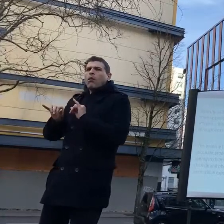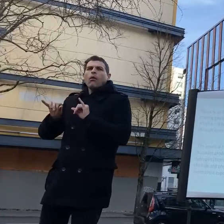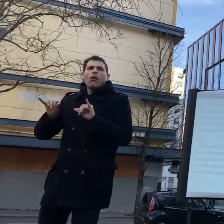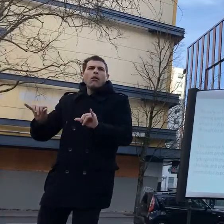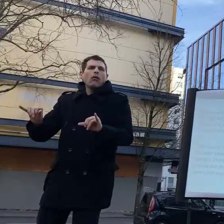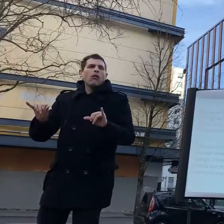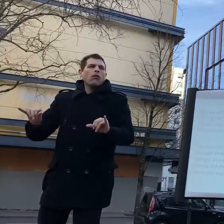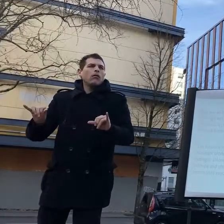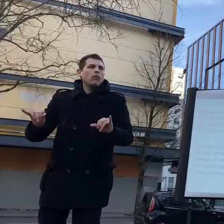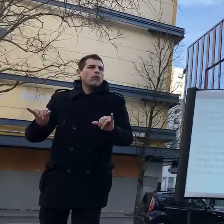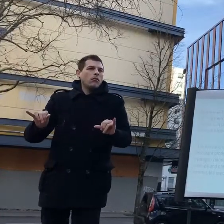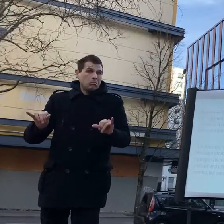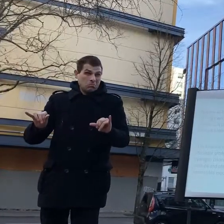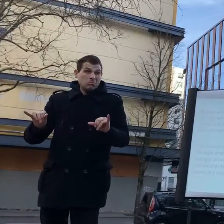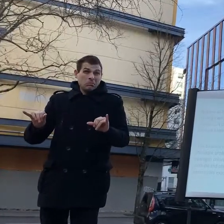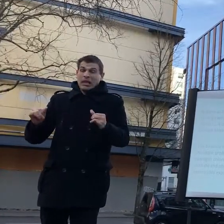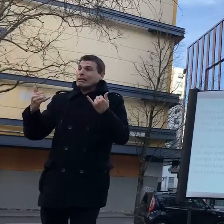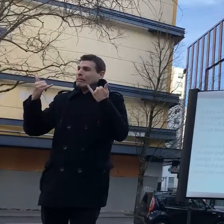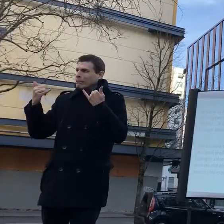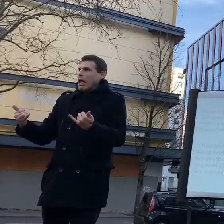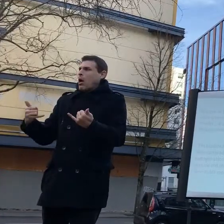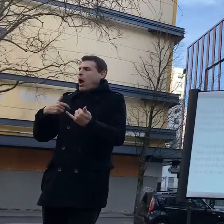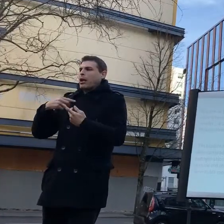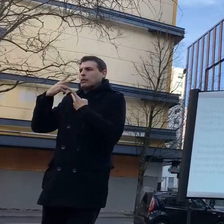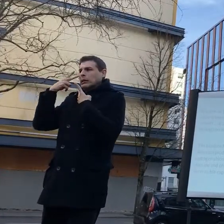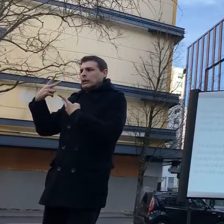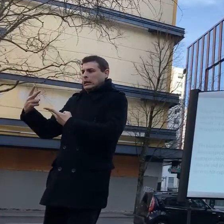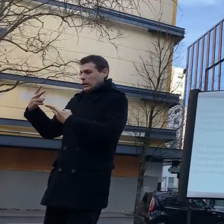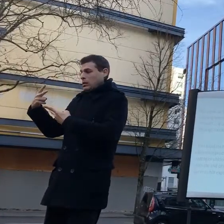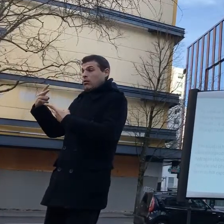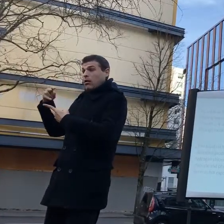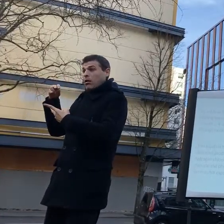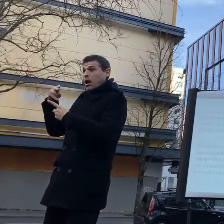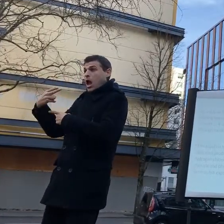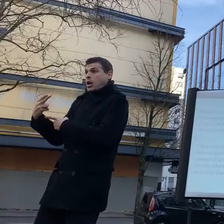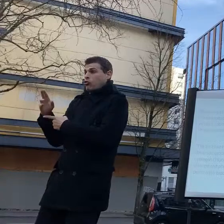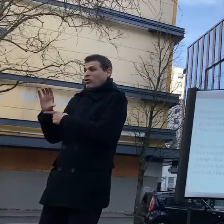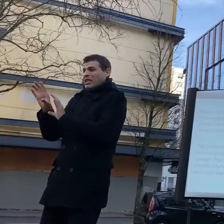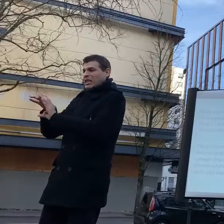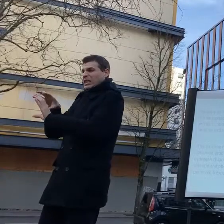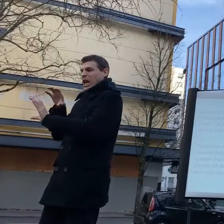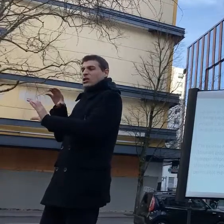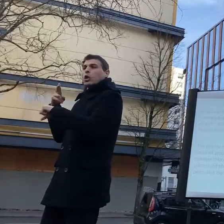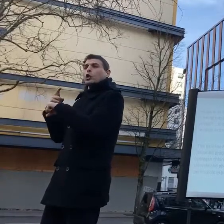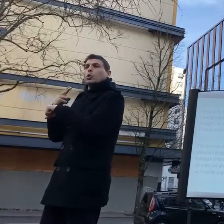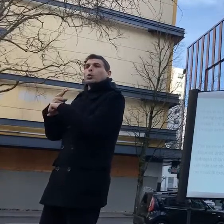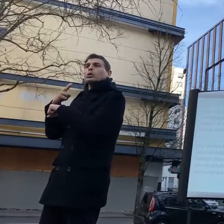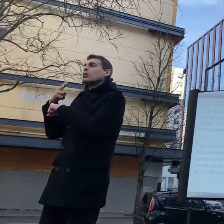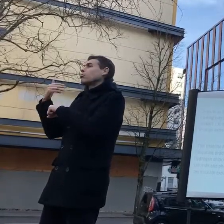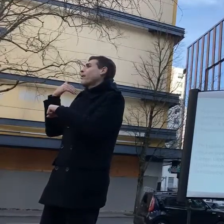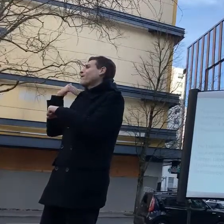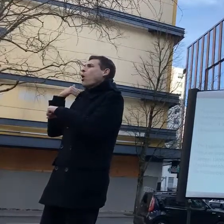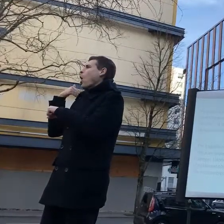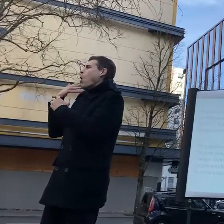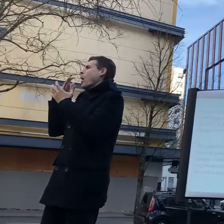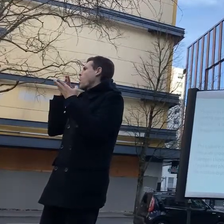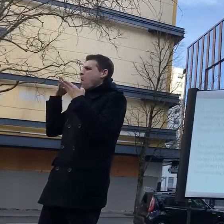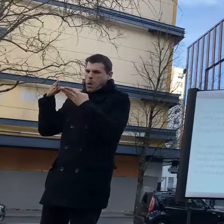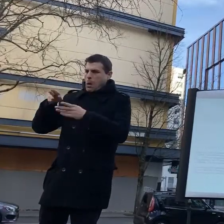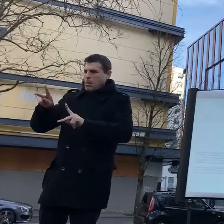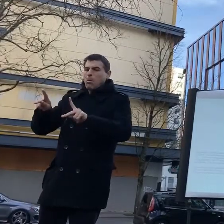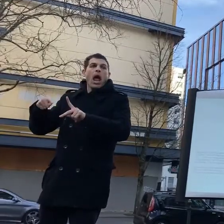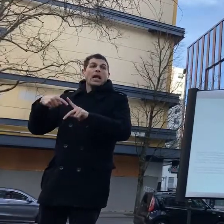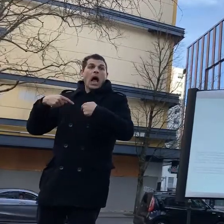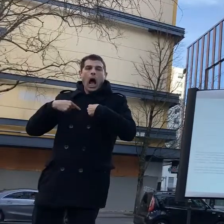they were supposed to throw a flashbang they didn't have a flashbang and so the plan b was a smoke grenade and the smoke grenade happened to be